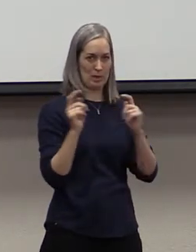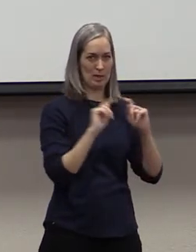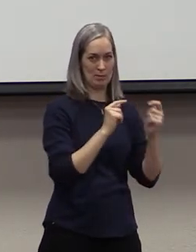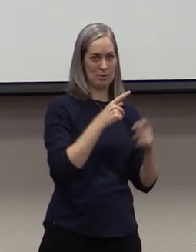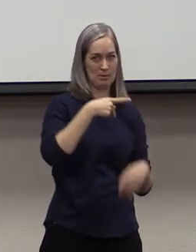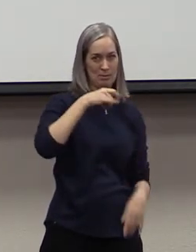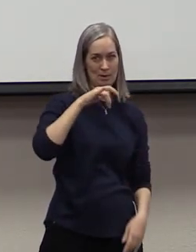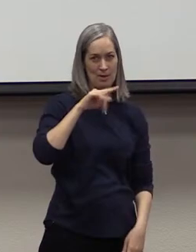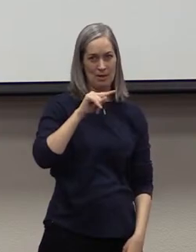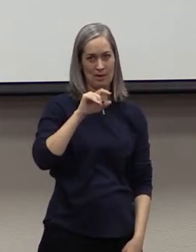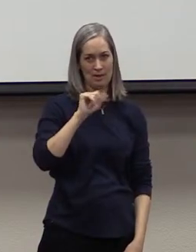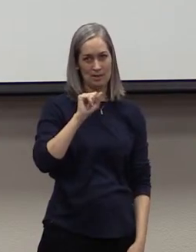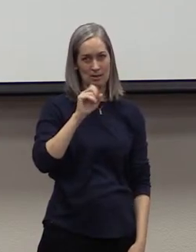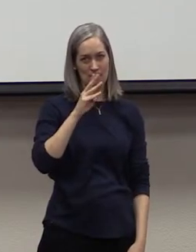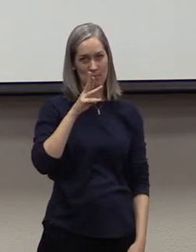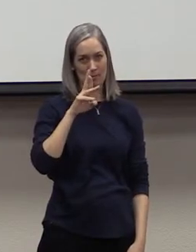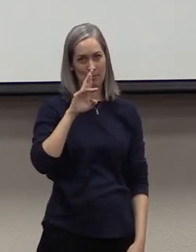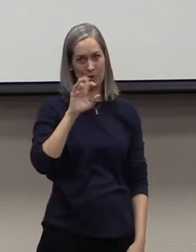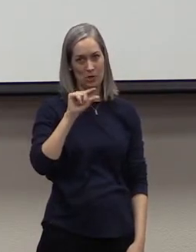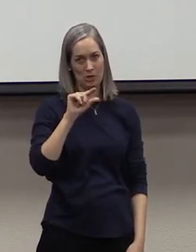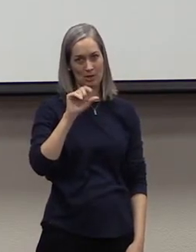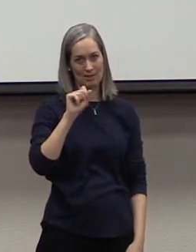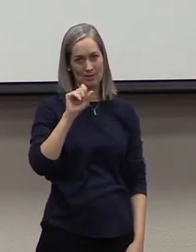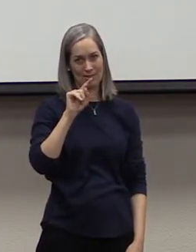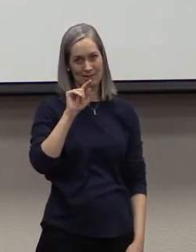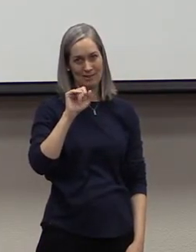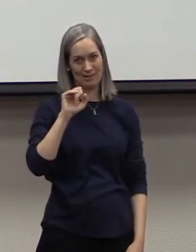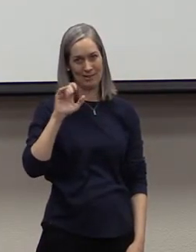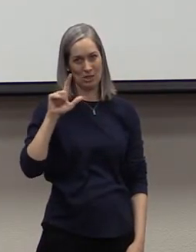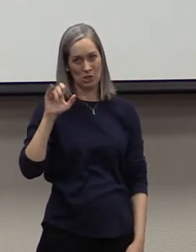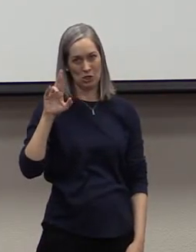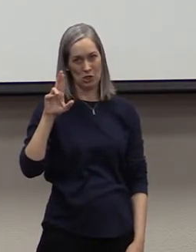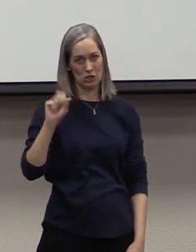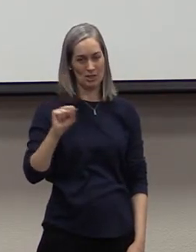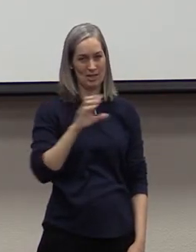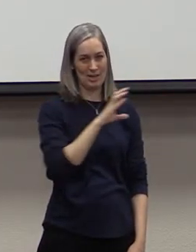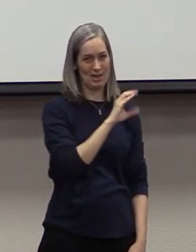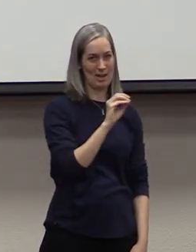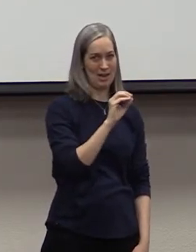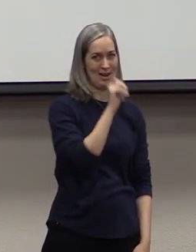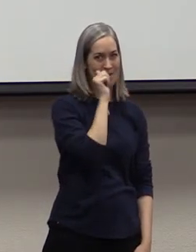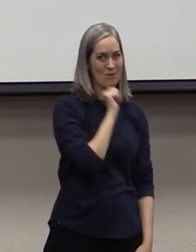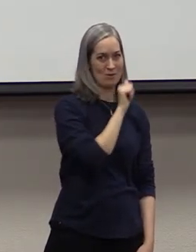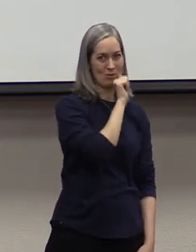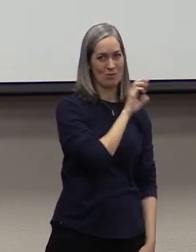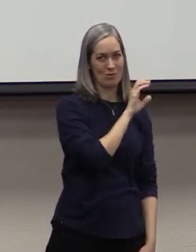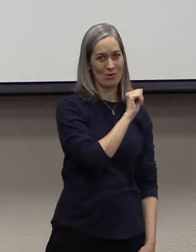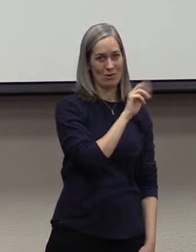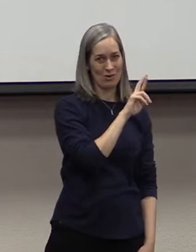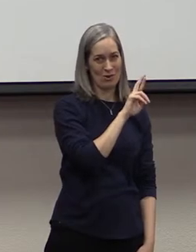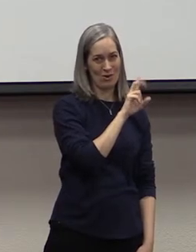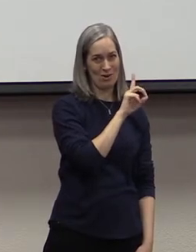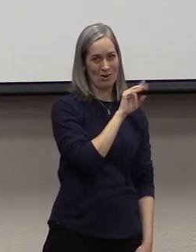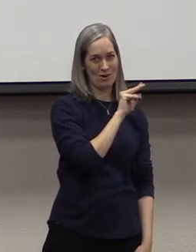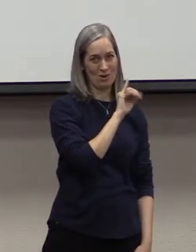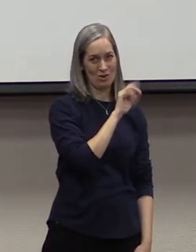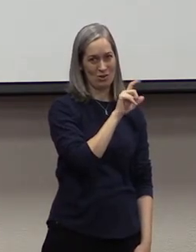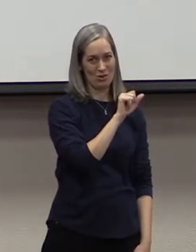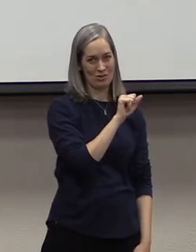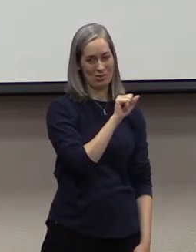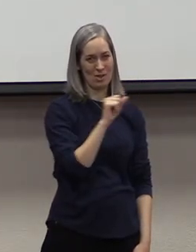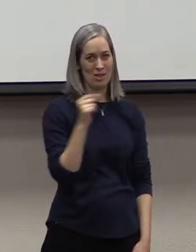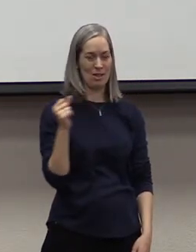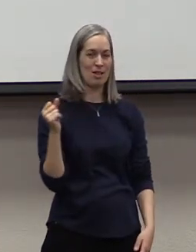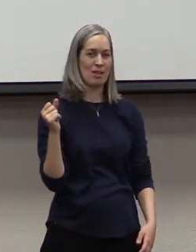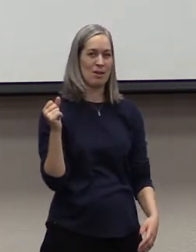Pittsburgh Steelers and the Arizona Cardinals. This game between them went back and forth. And it gets late in the game,